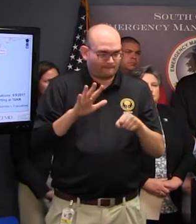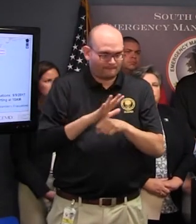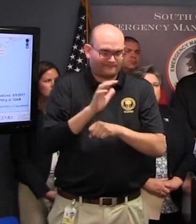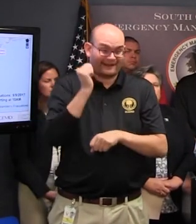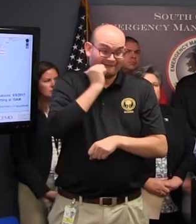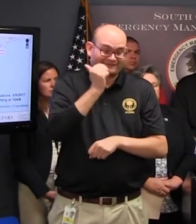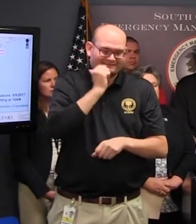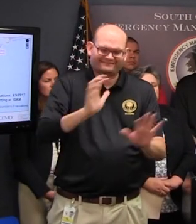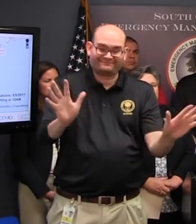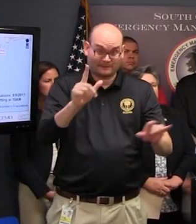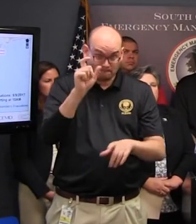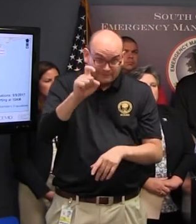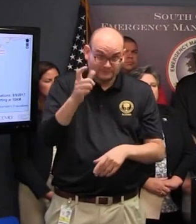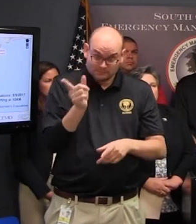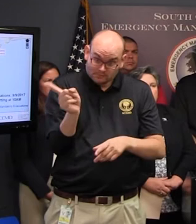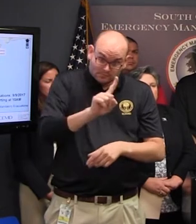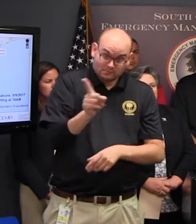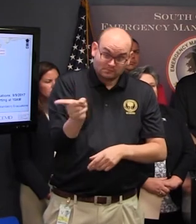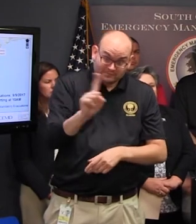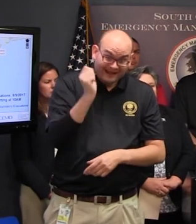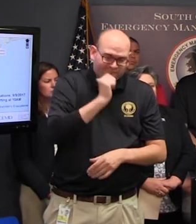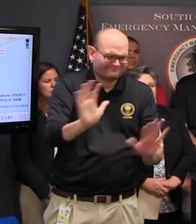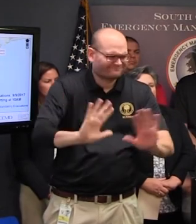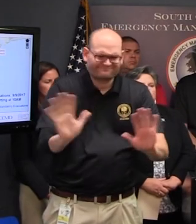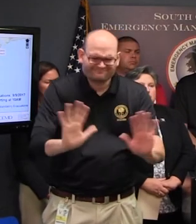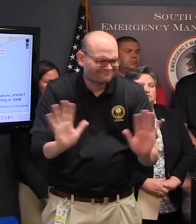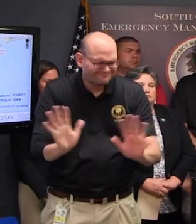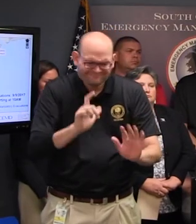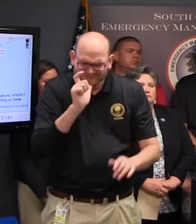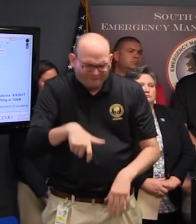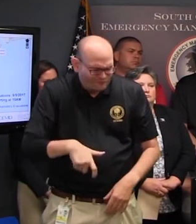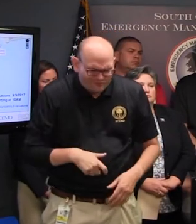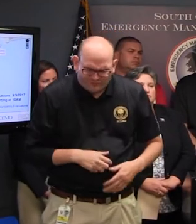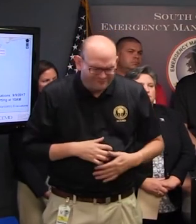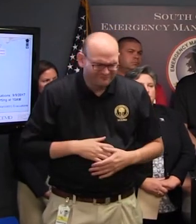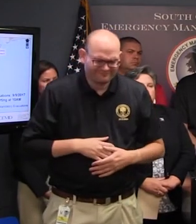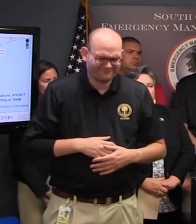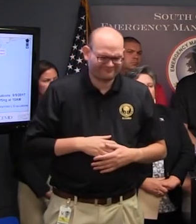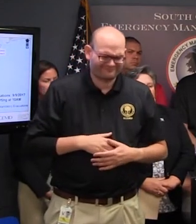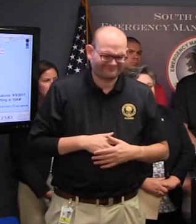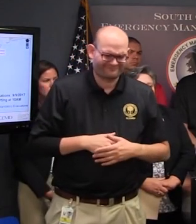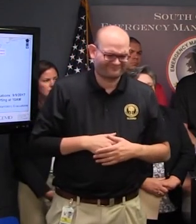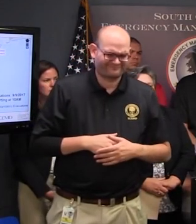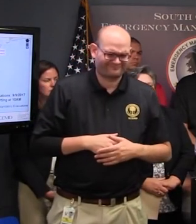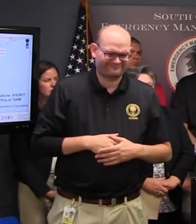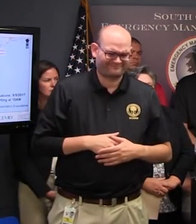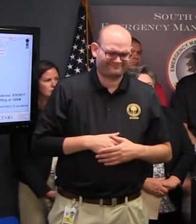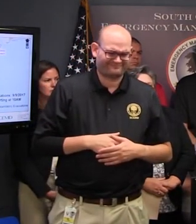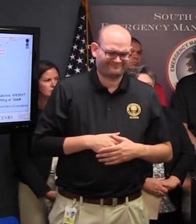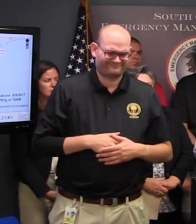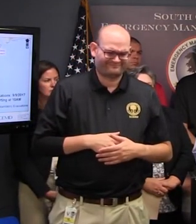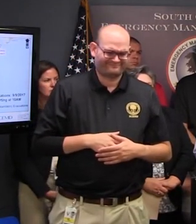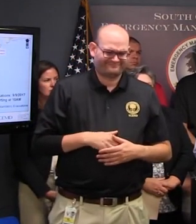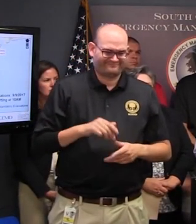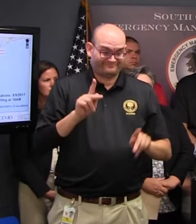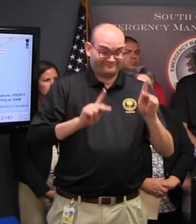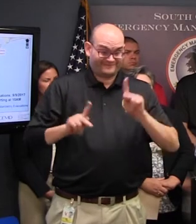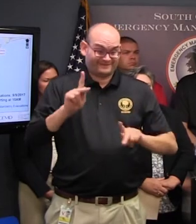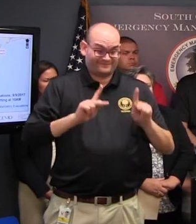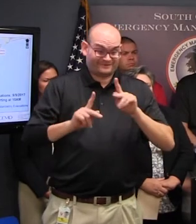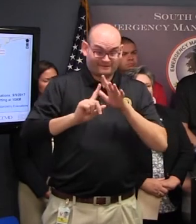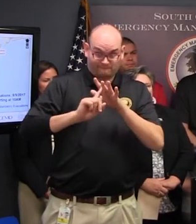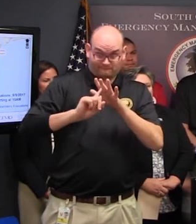necessary at this point also the evacuees we are now preparing